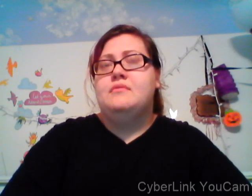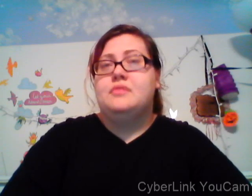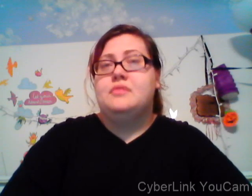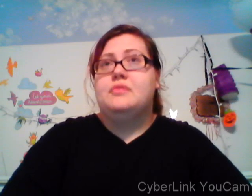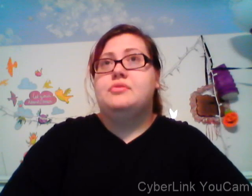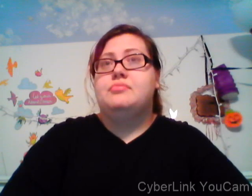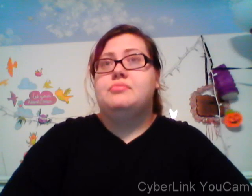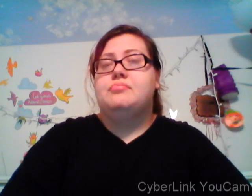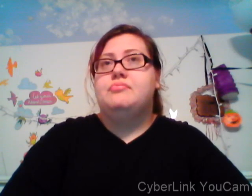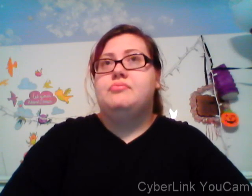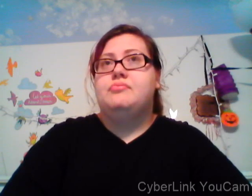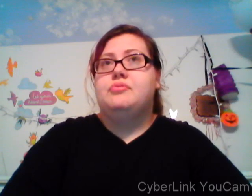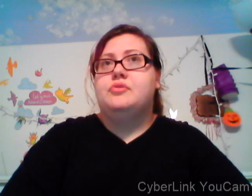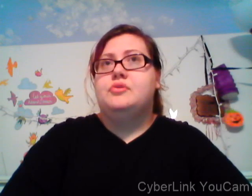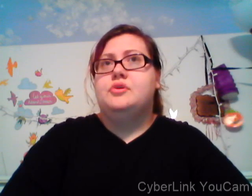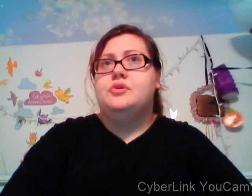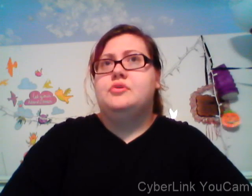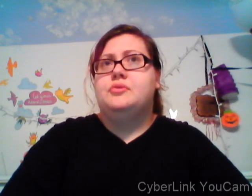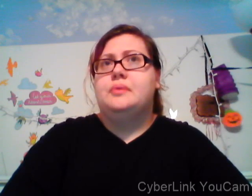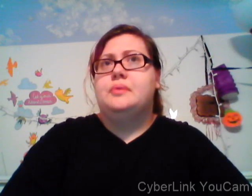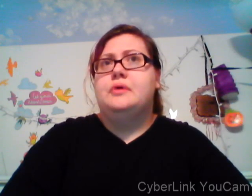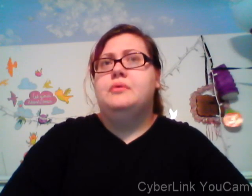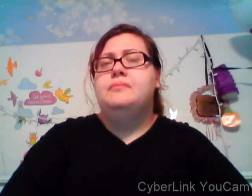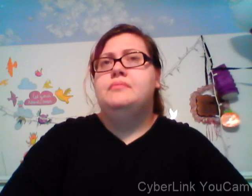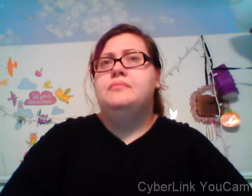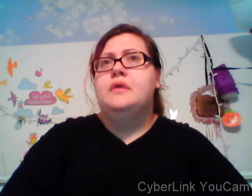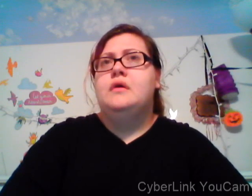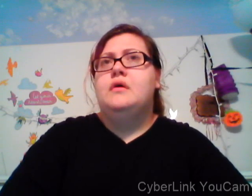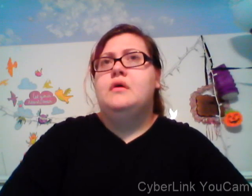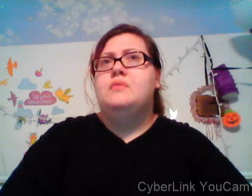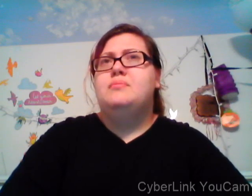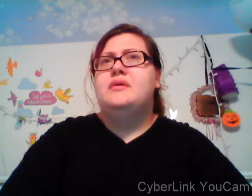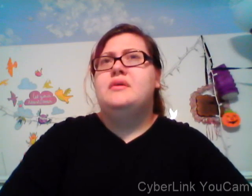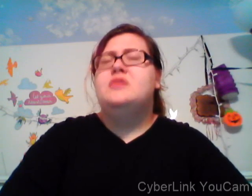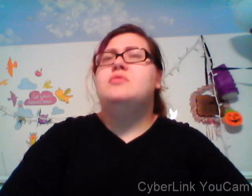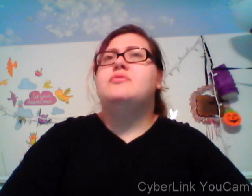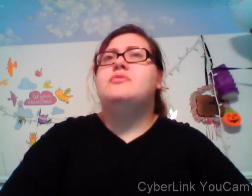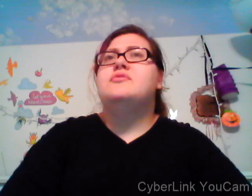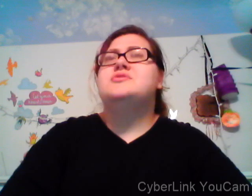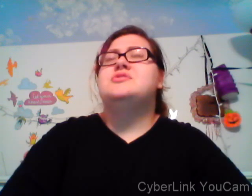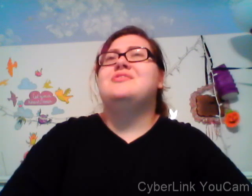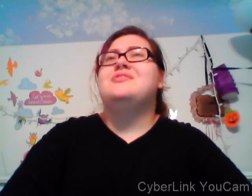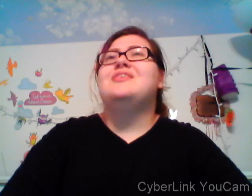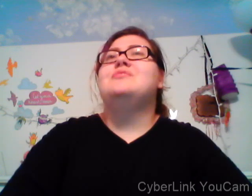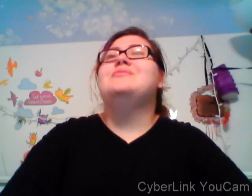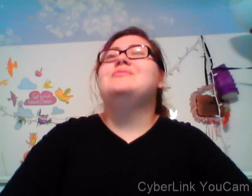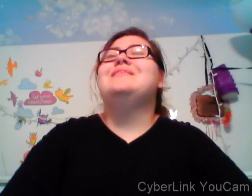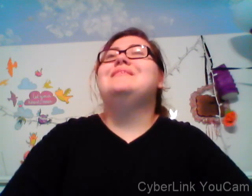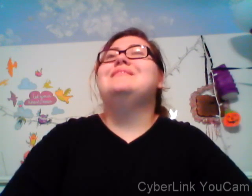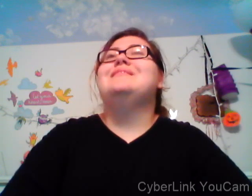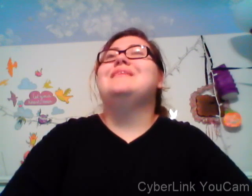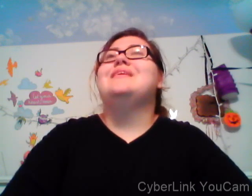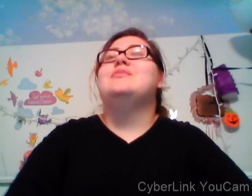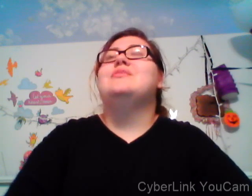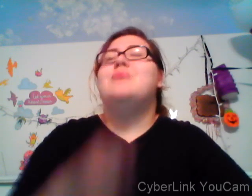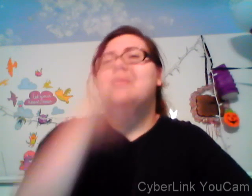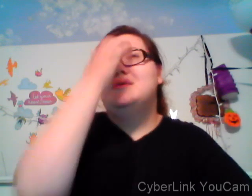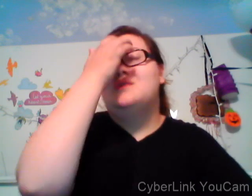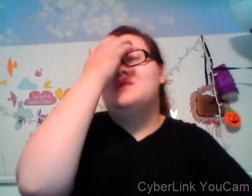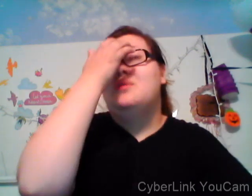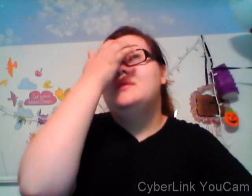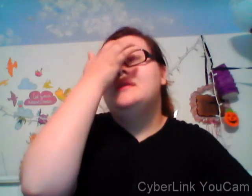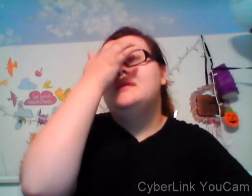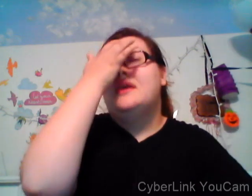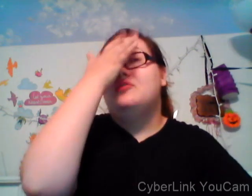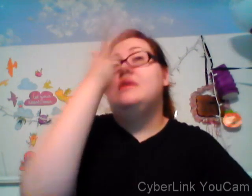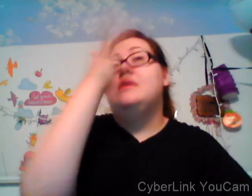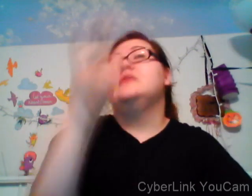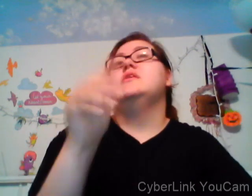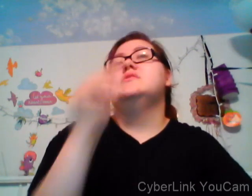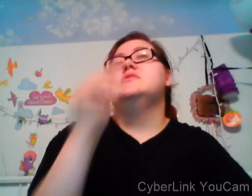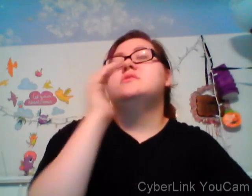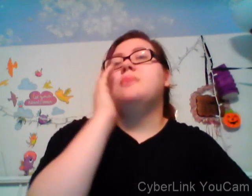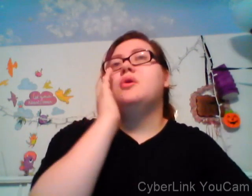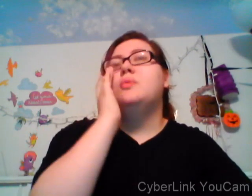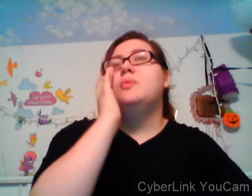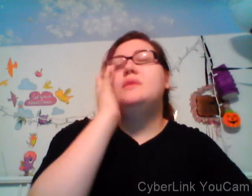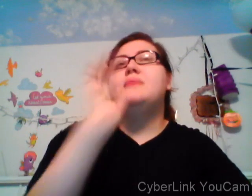um going to a family reunion for four days um it's going to